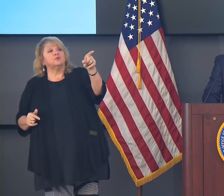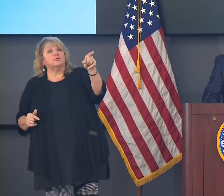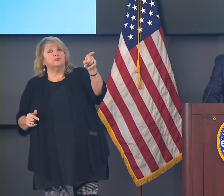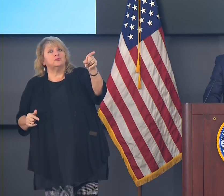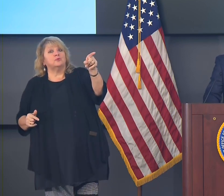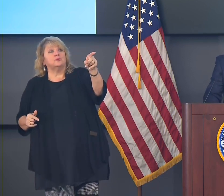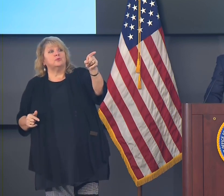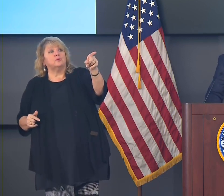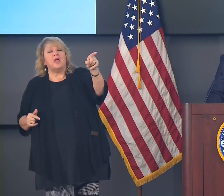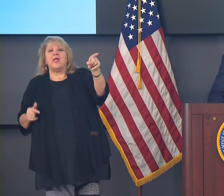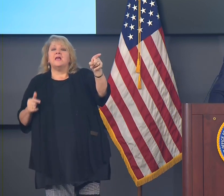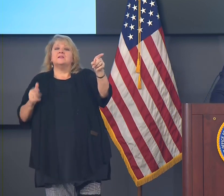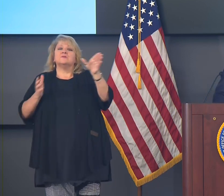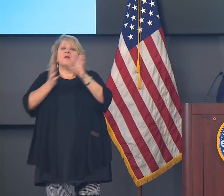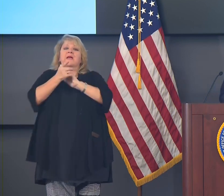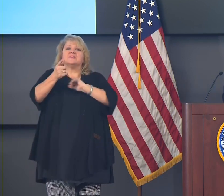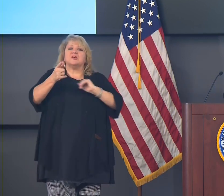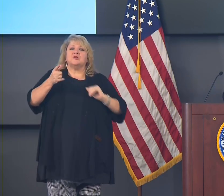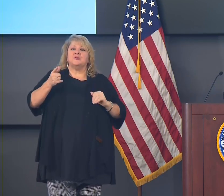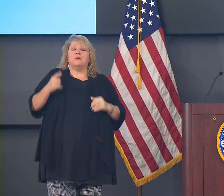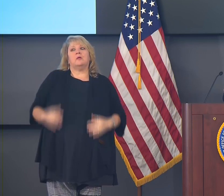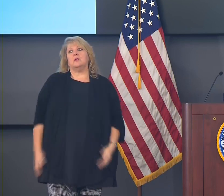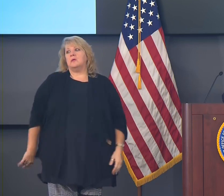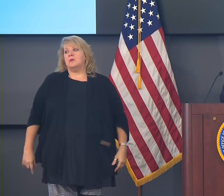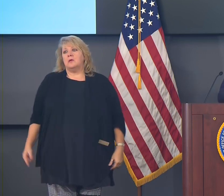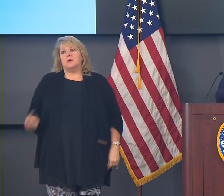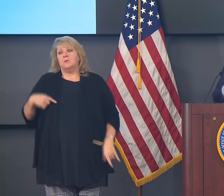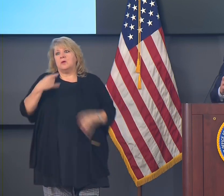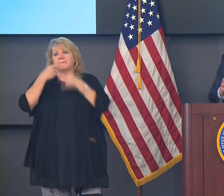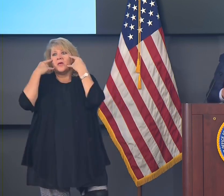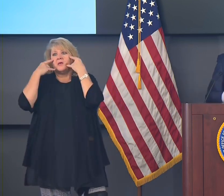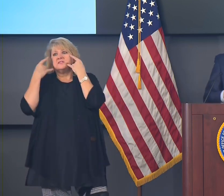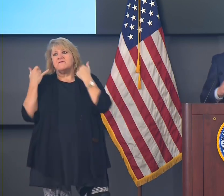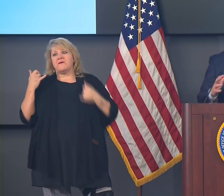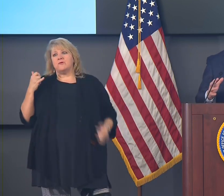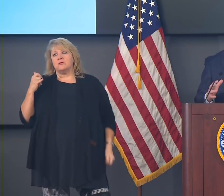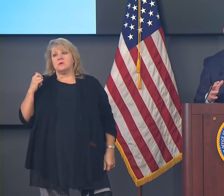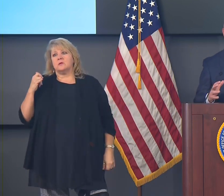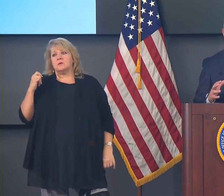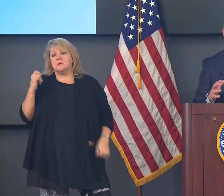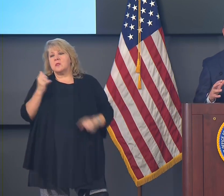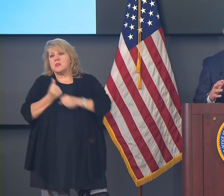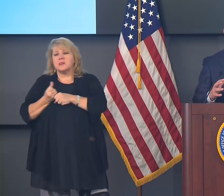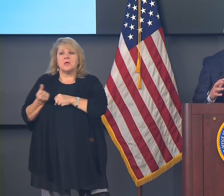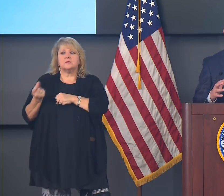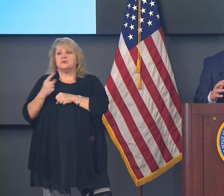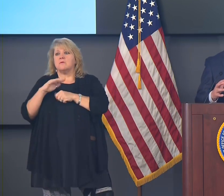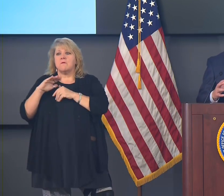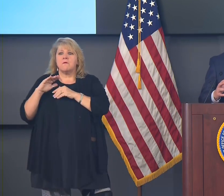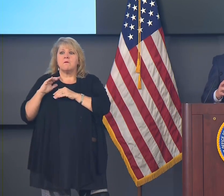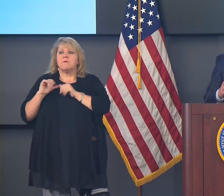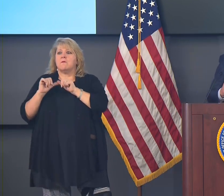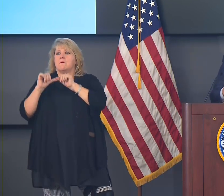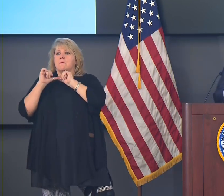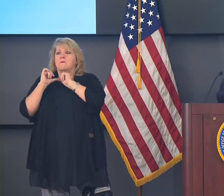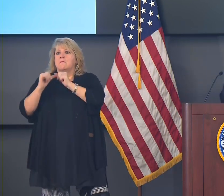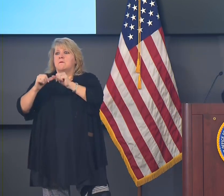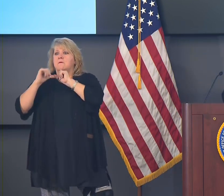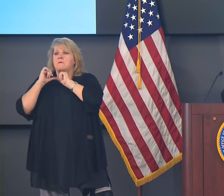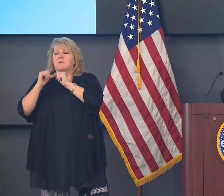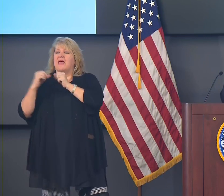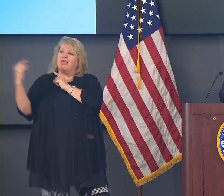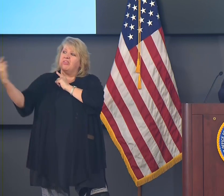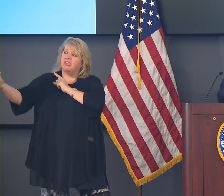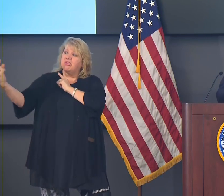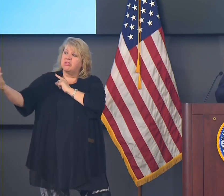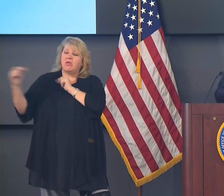go ahead and get in your mind that we're going to have to mask up forever and physically distance forever. And in fact, I think there is an